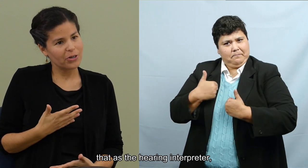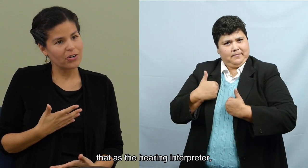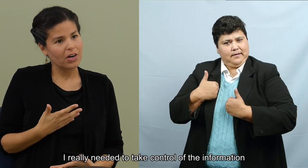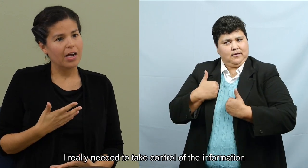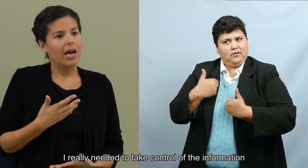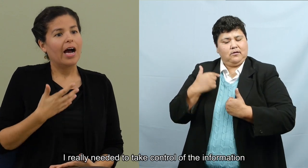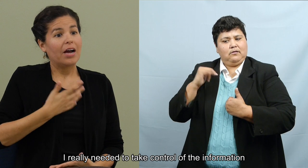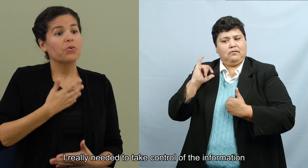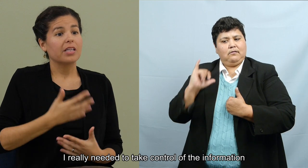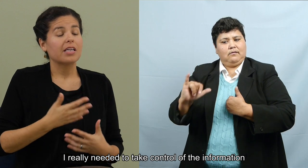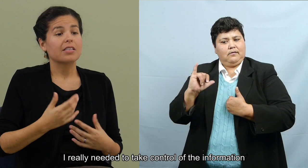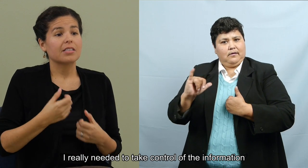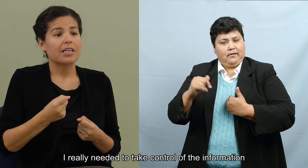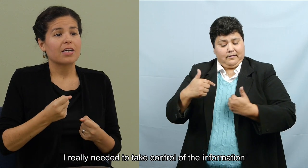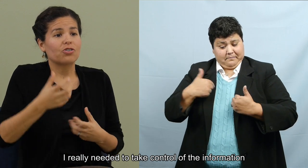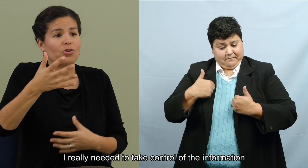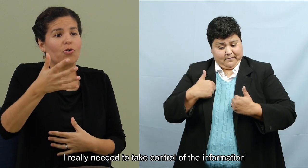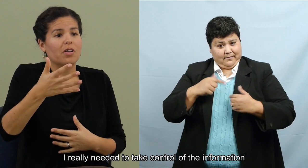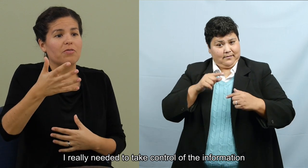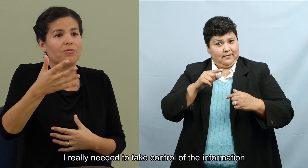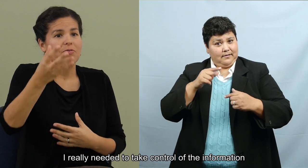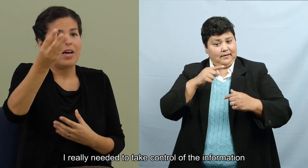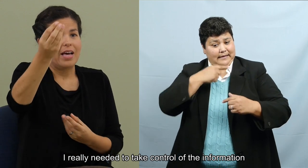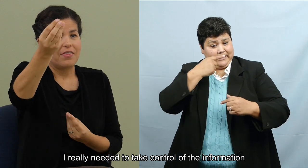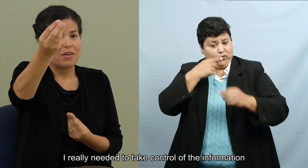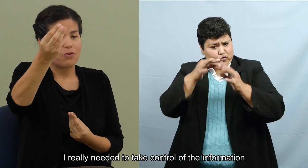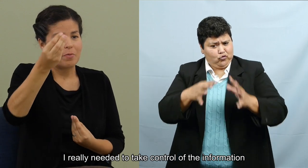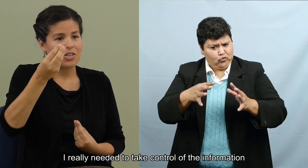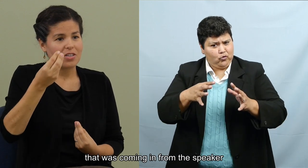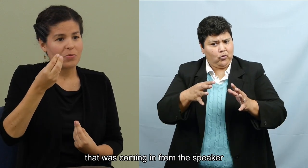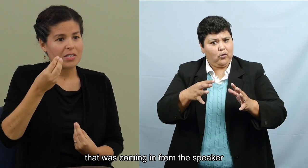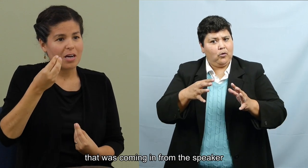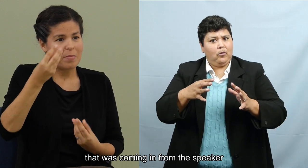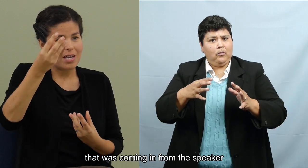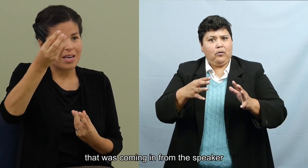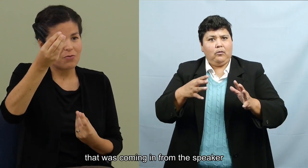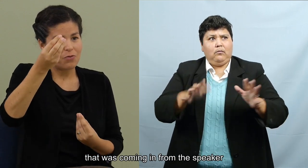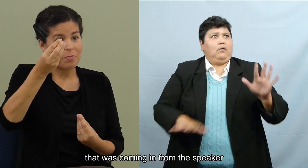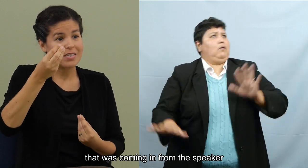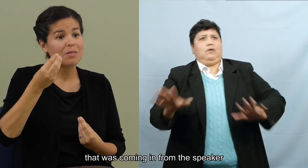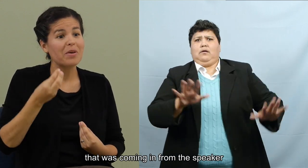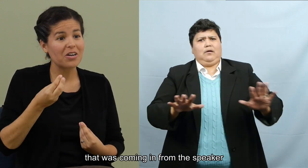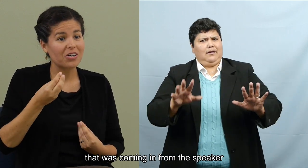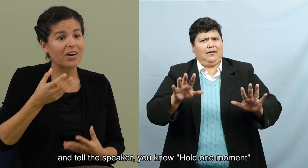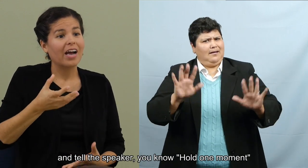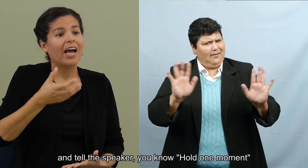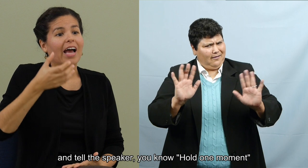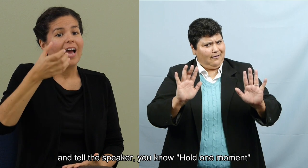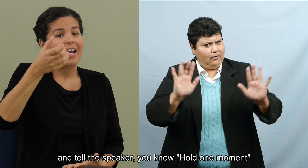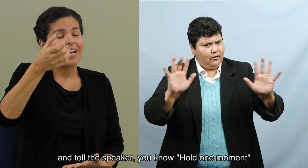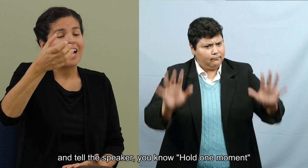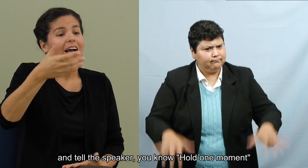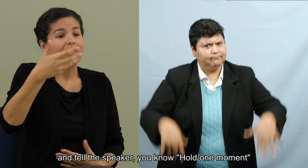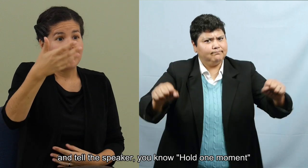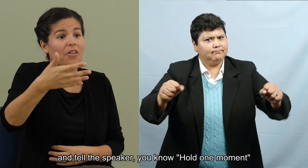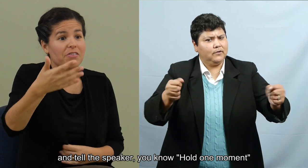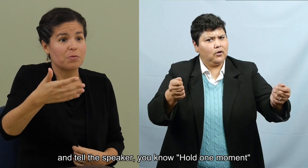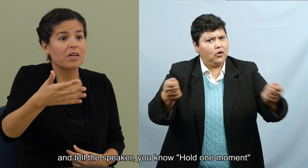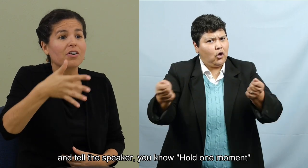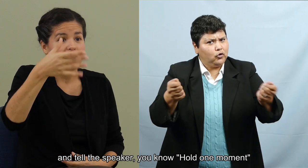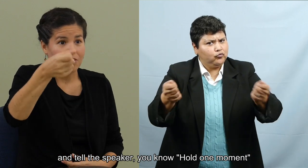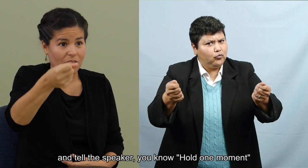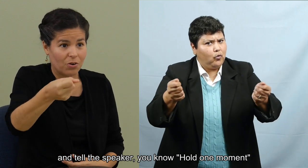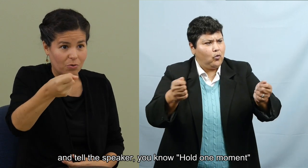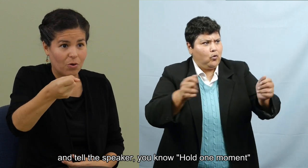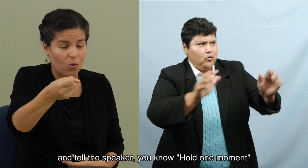interpreter, I really needed to take control of the information that was coming in from the speaker and tell